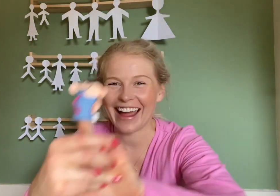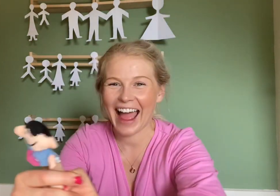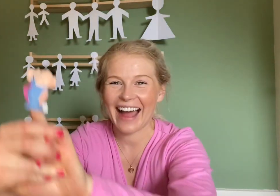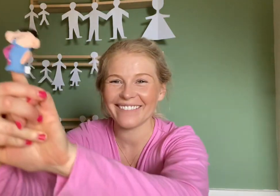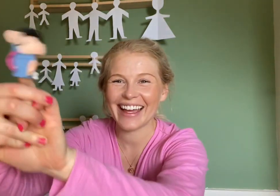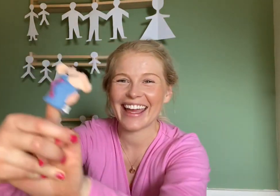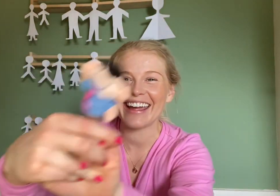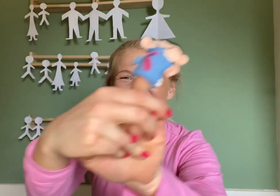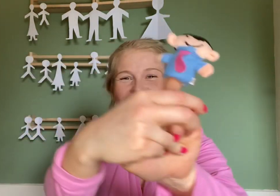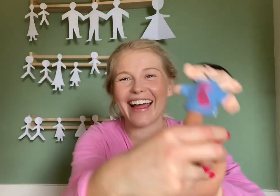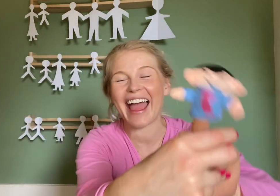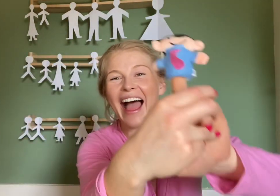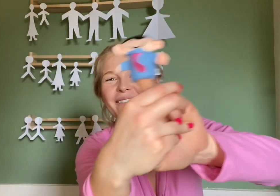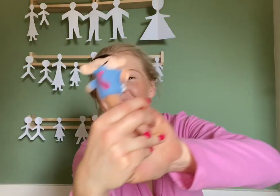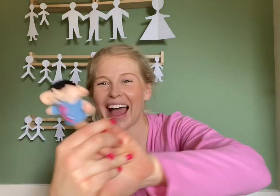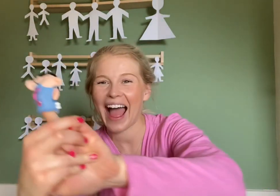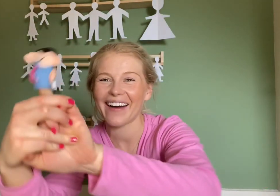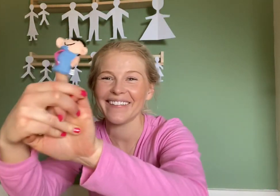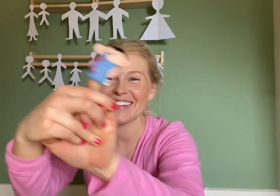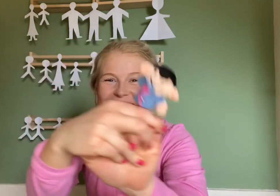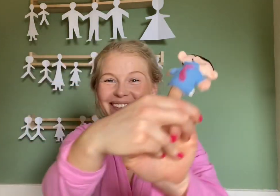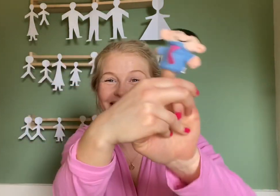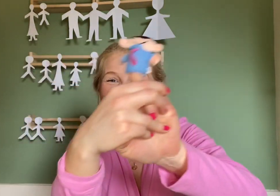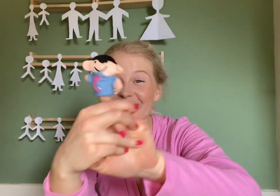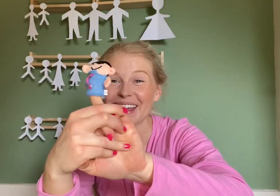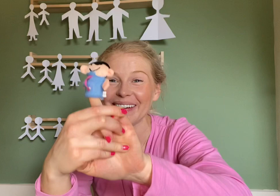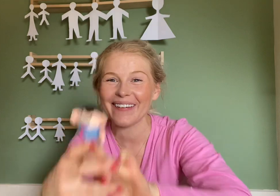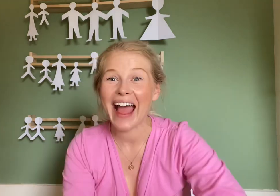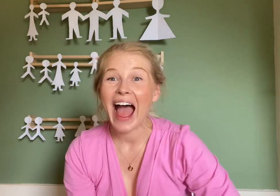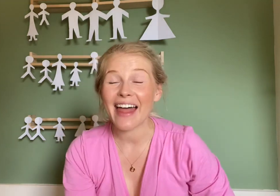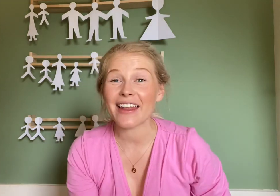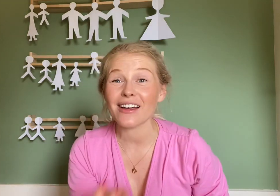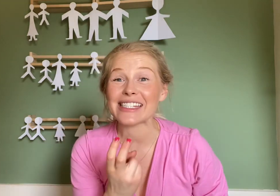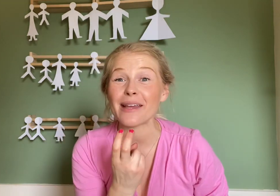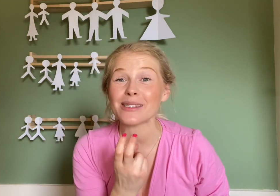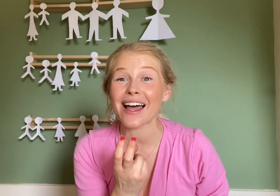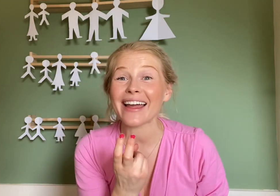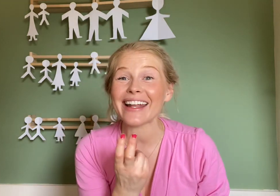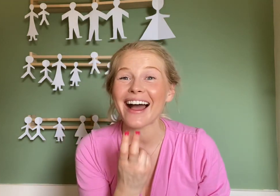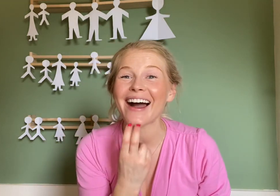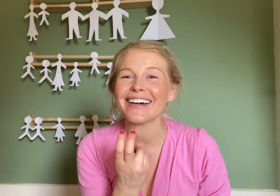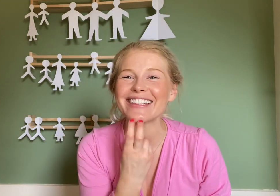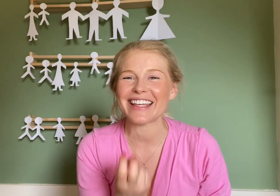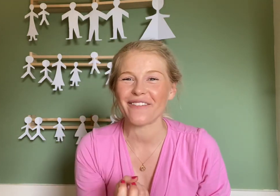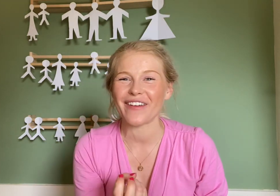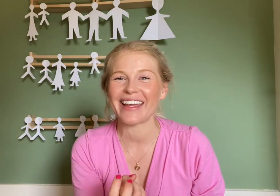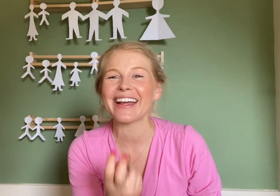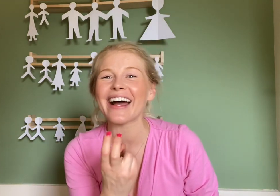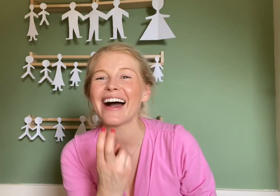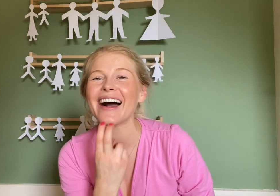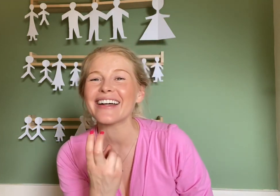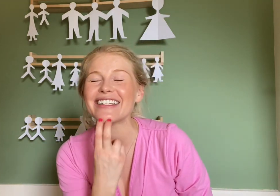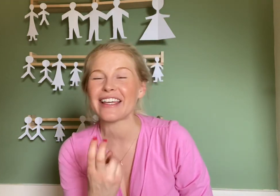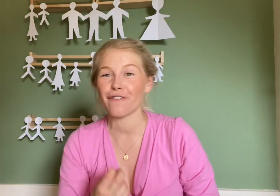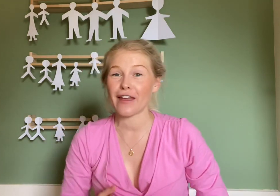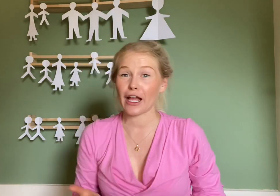am, here I am, how do you do? And then our same sign, auntie finger, auntie finger,